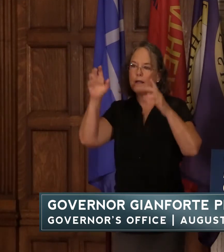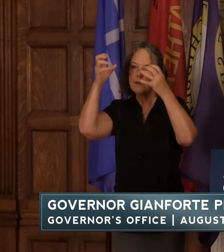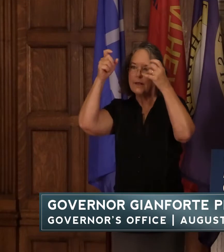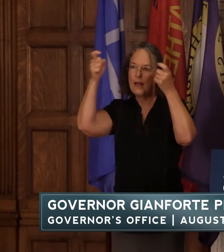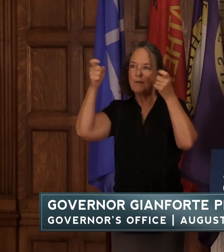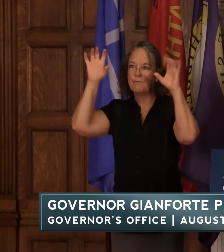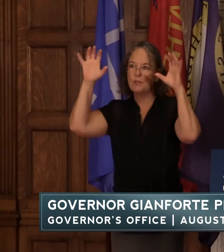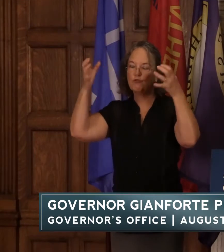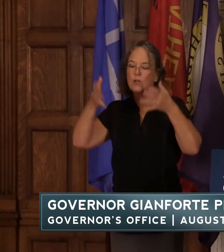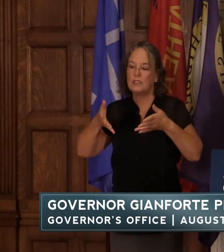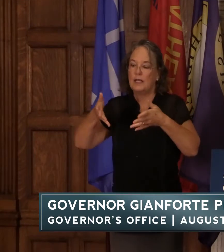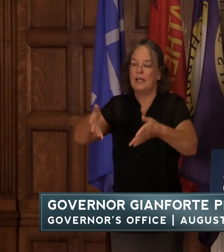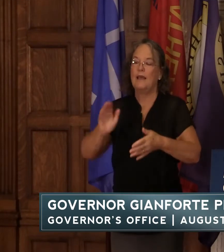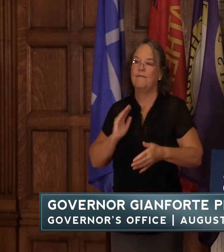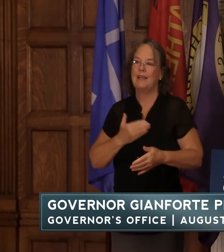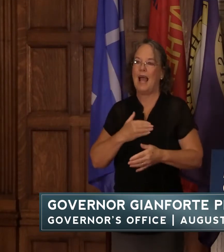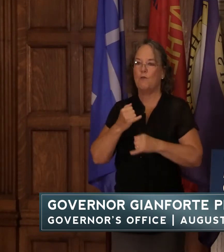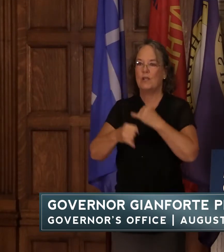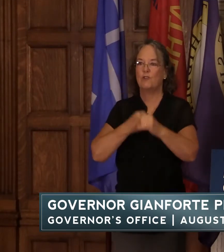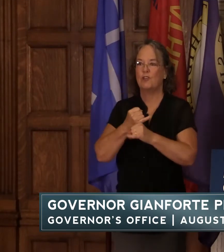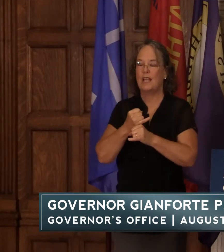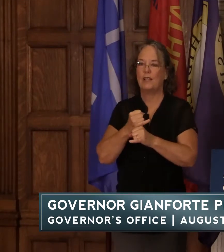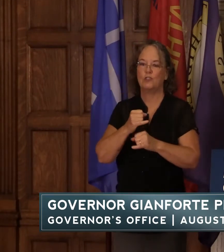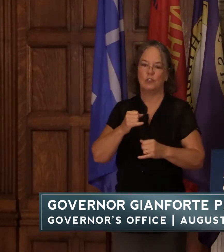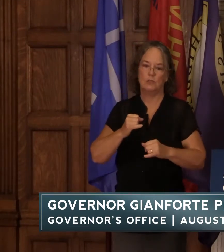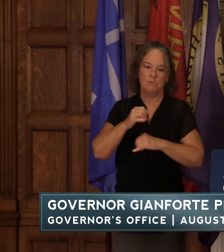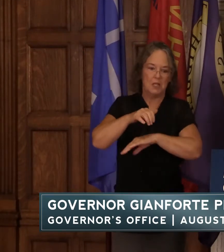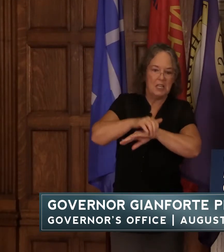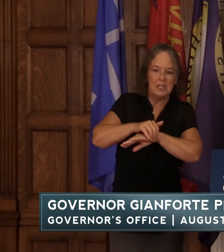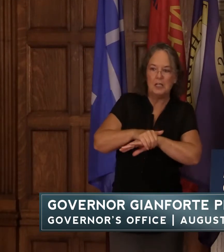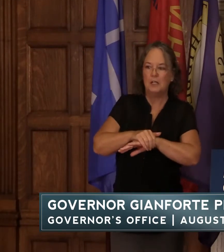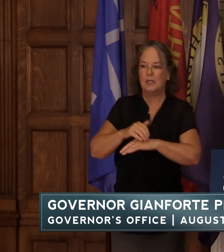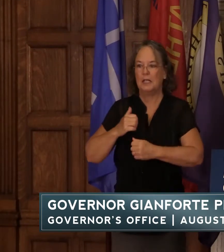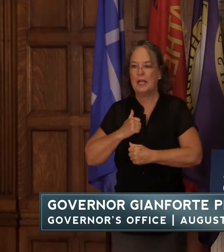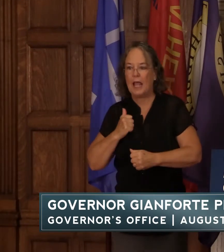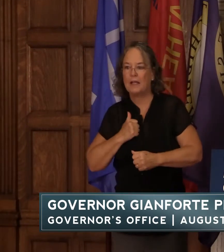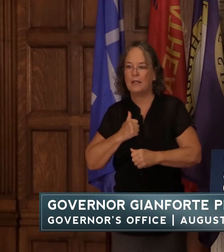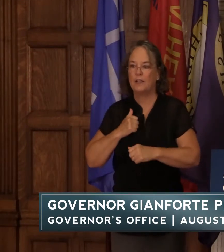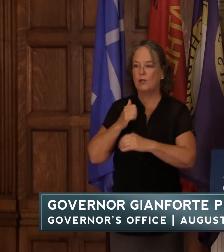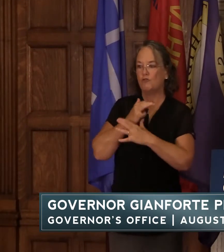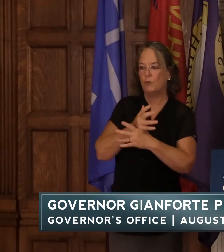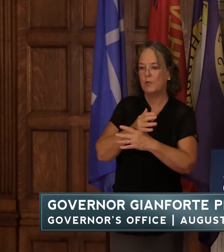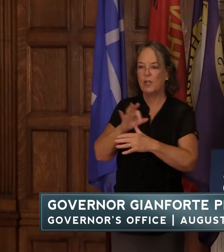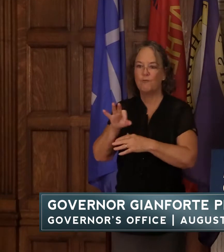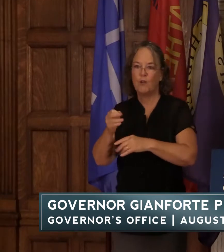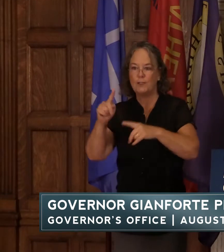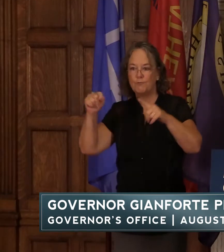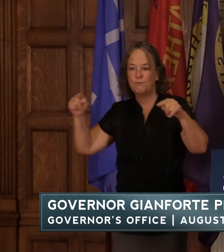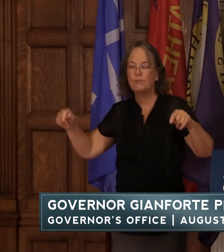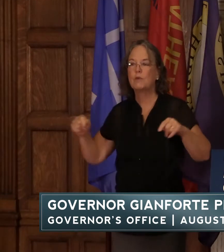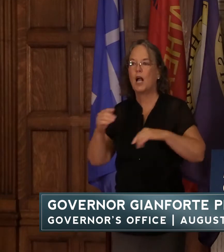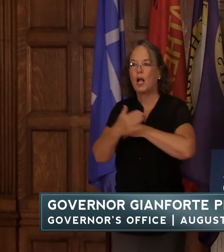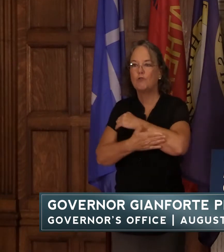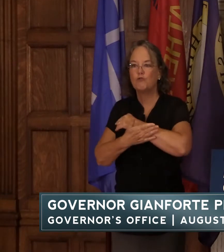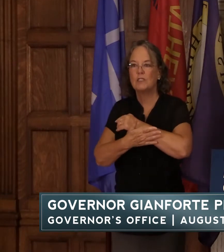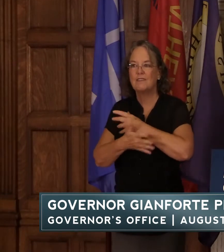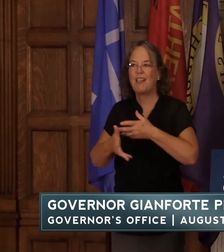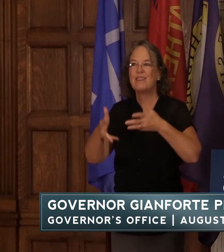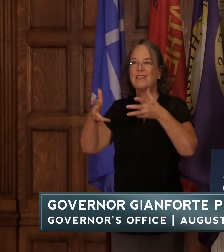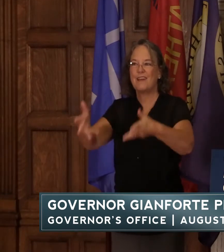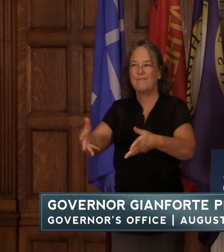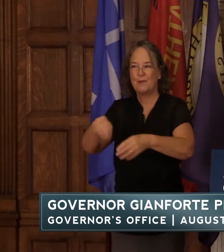allies the united kingdom canada australia germany france and others in the dark